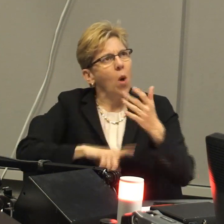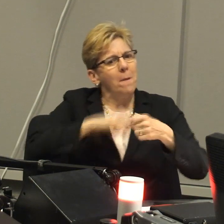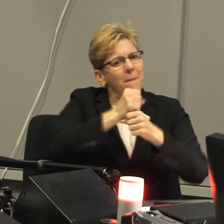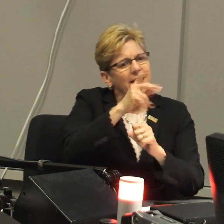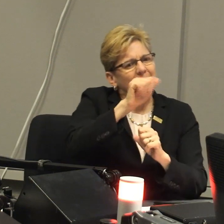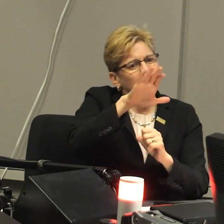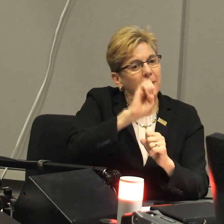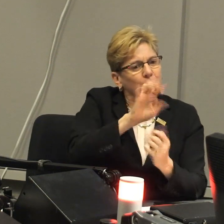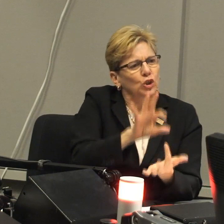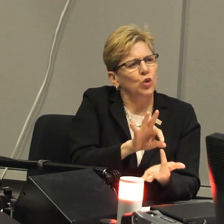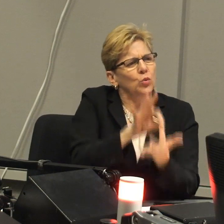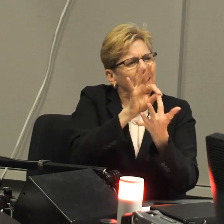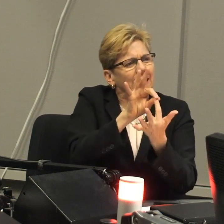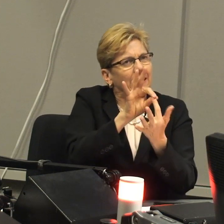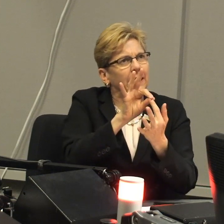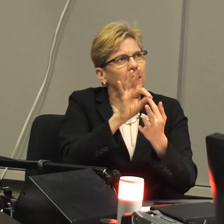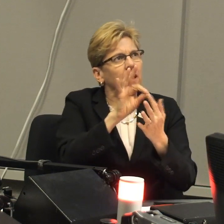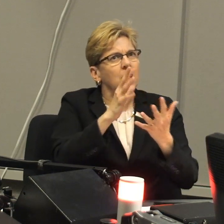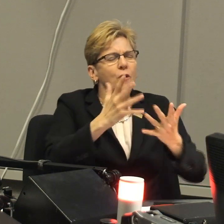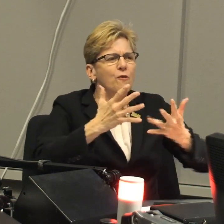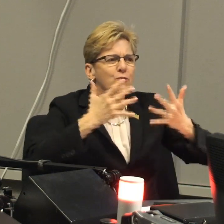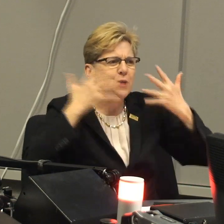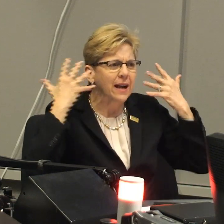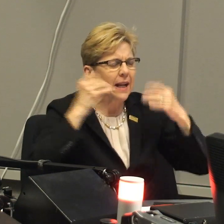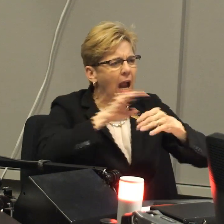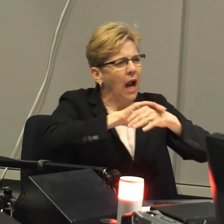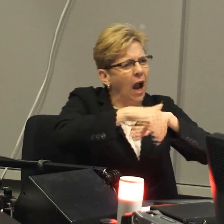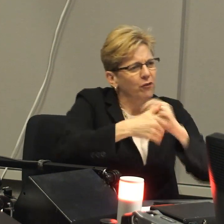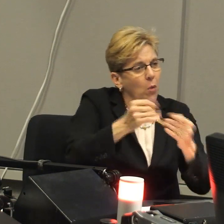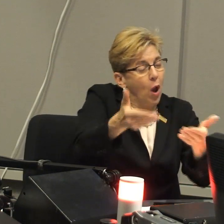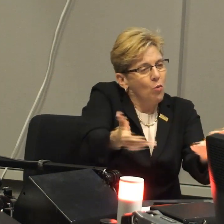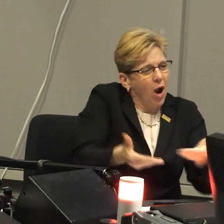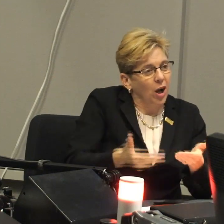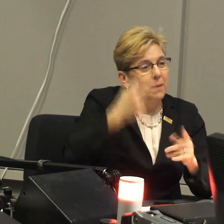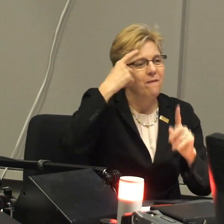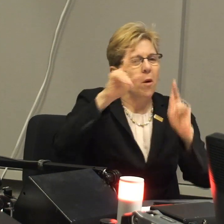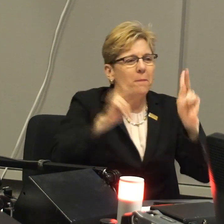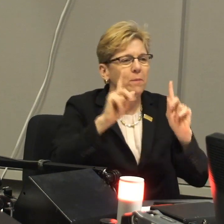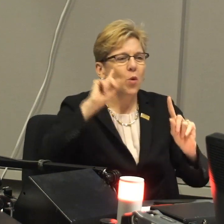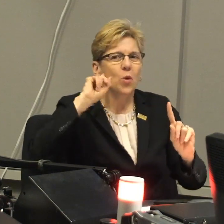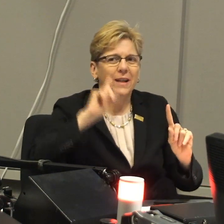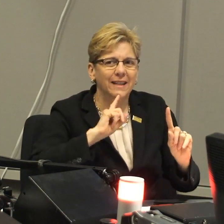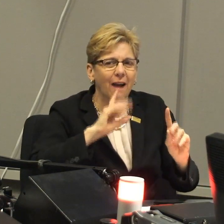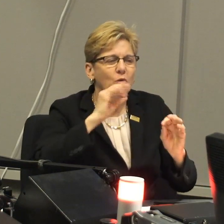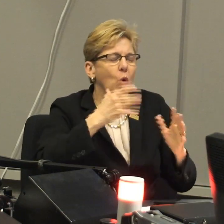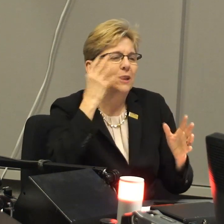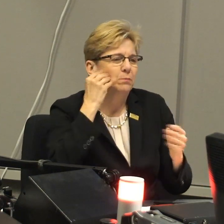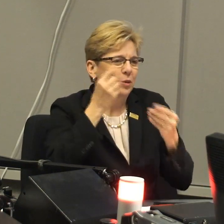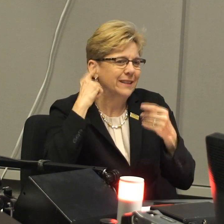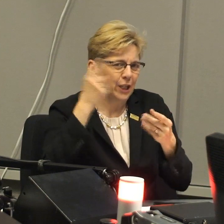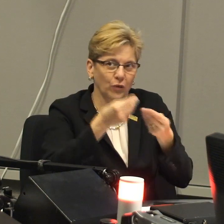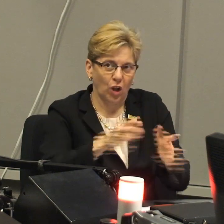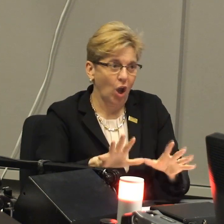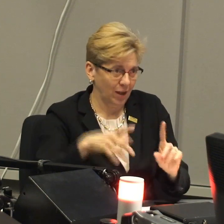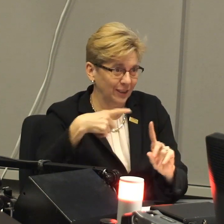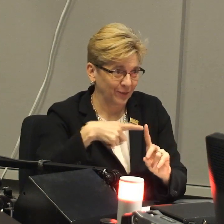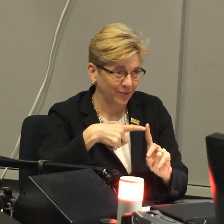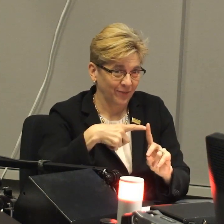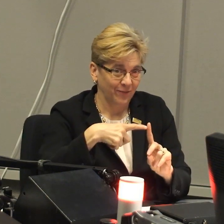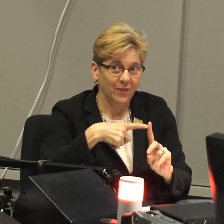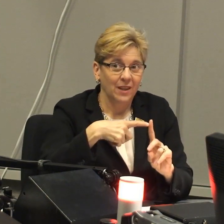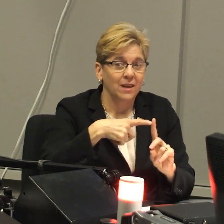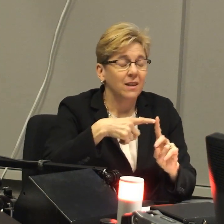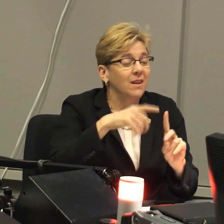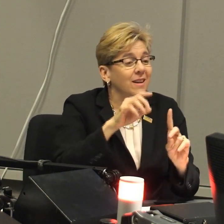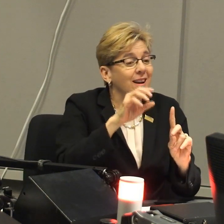begun to identify what makes space so very unique and friendly, comfortable, and welcoming for people who are deaf who have